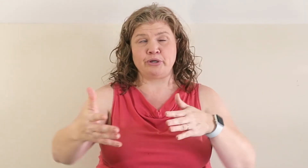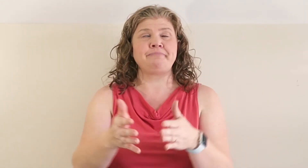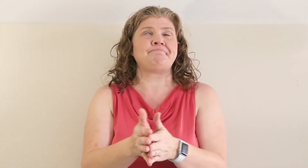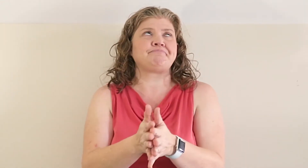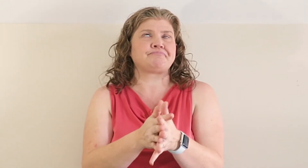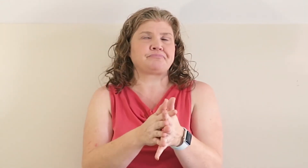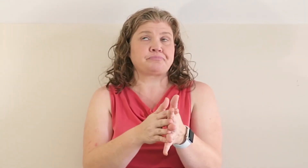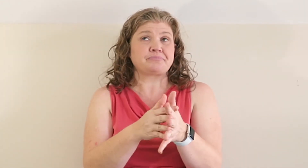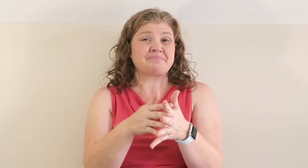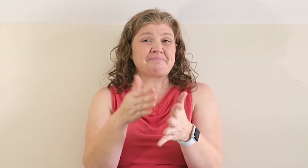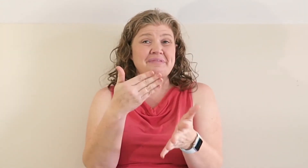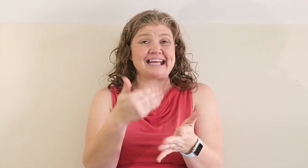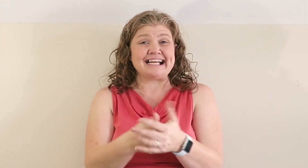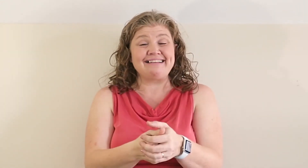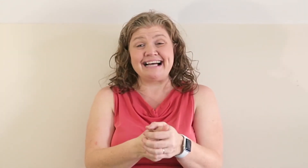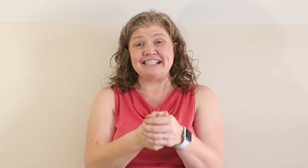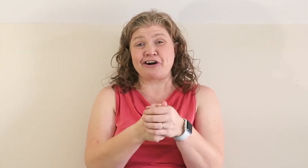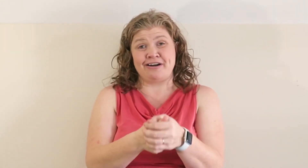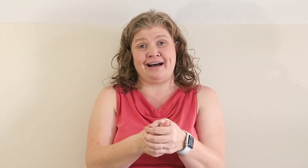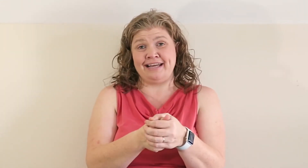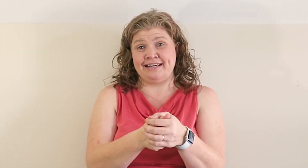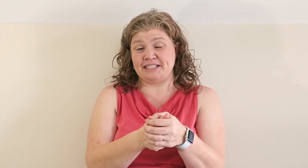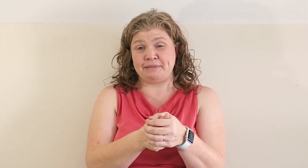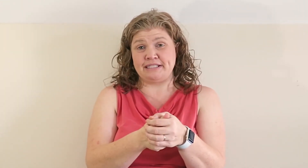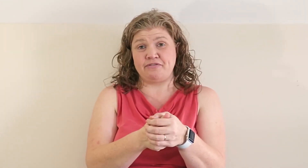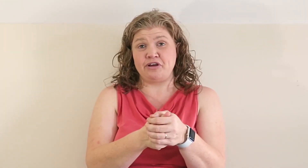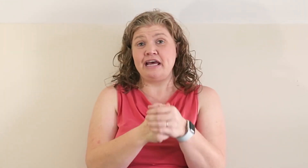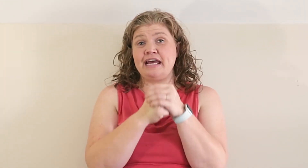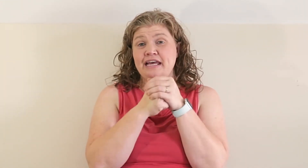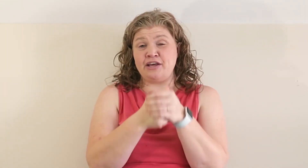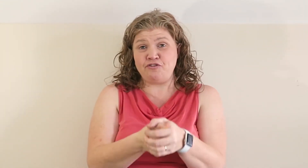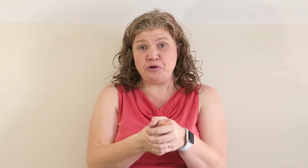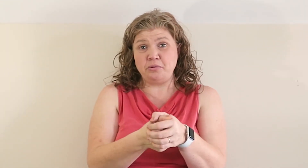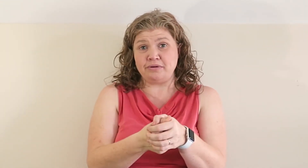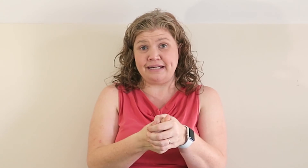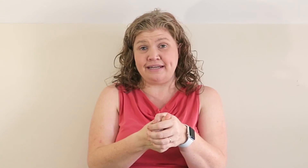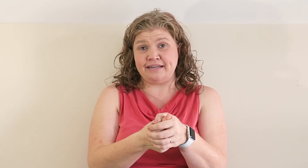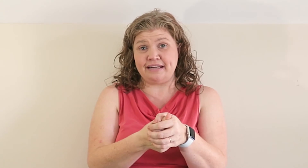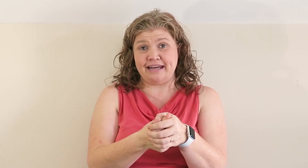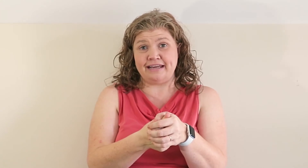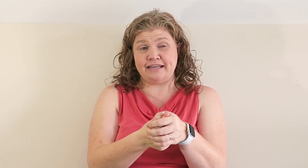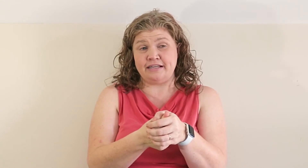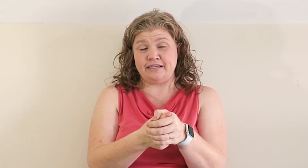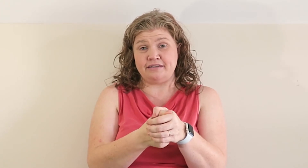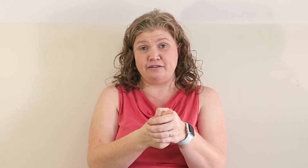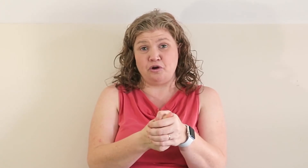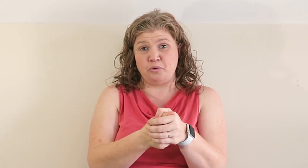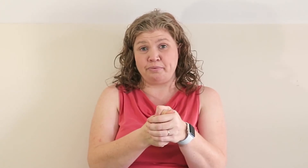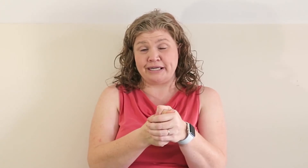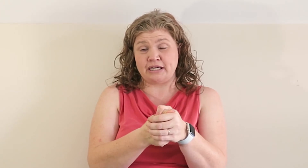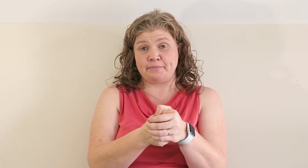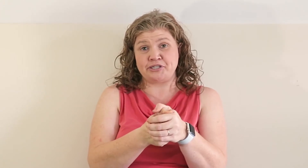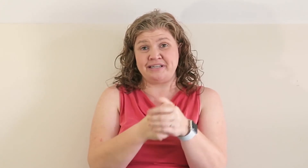more. The classes are not inexpensive. If you need a low price option,